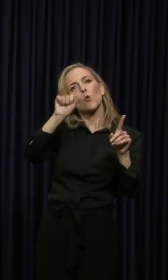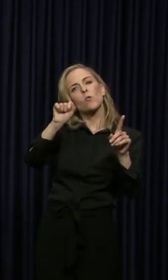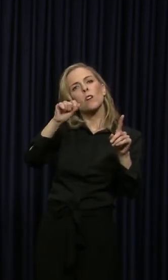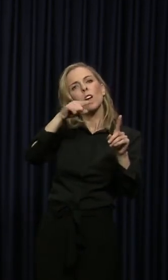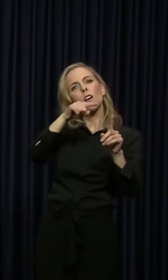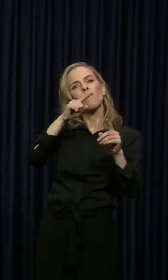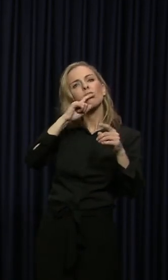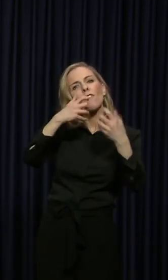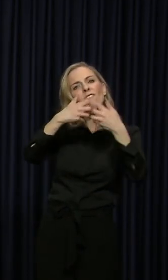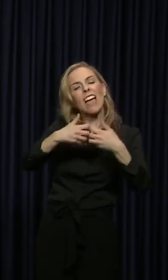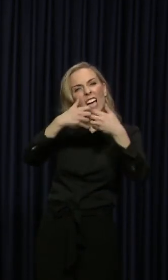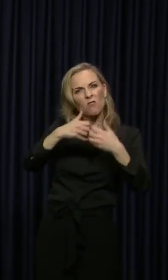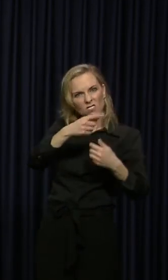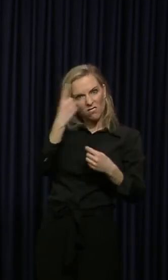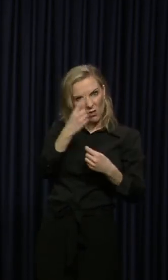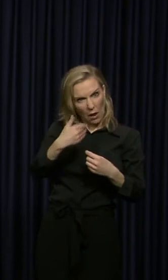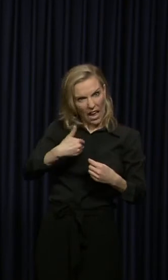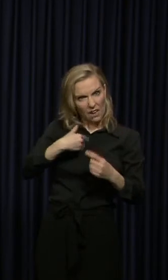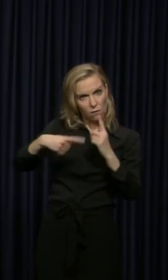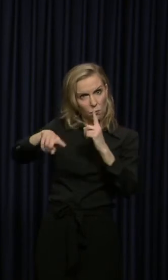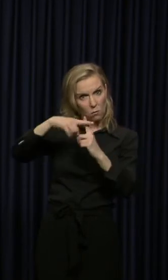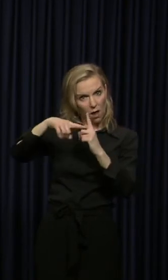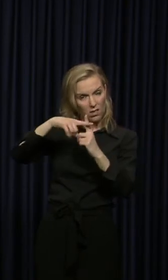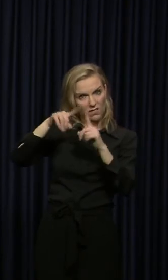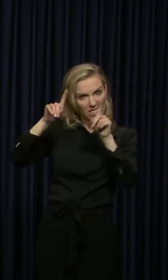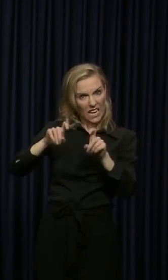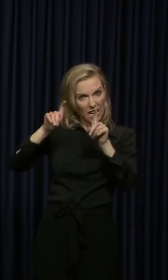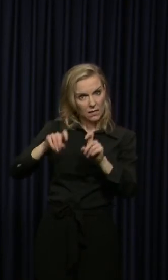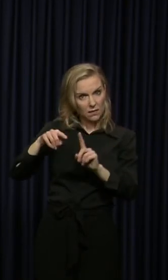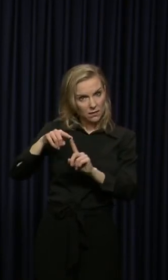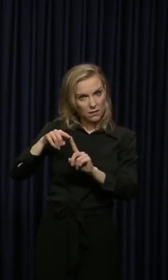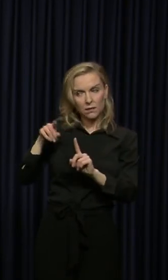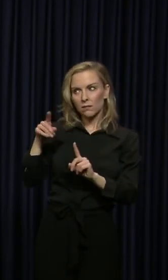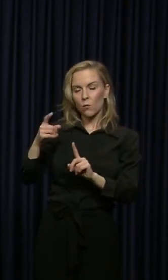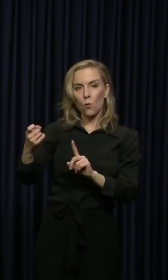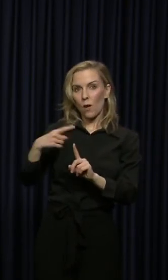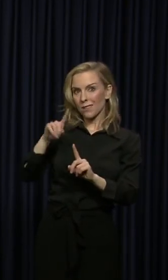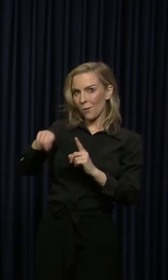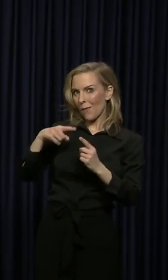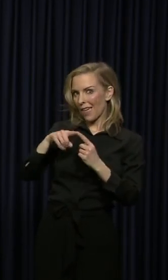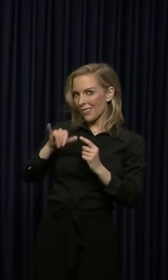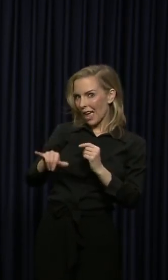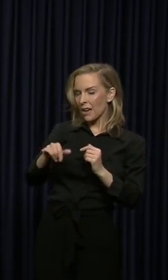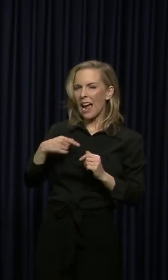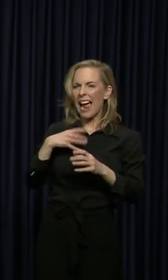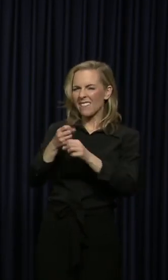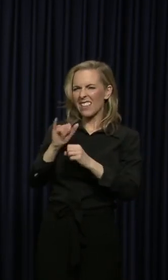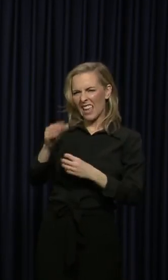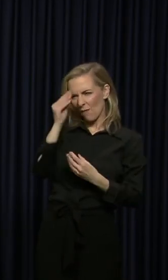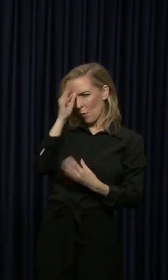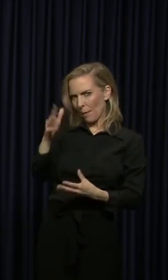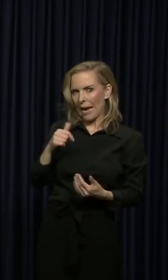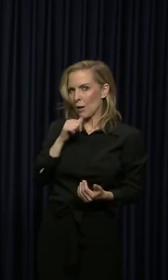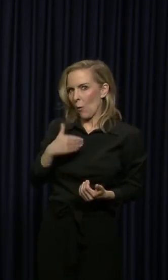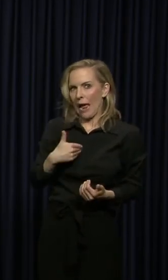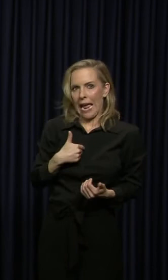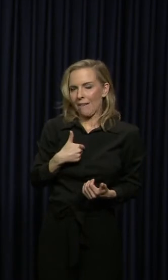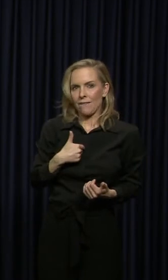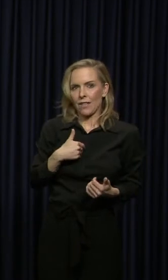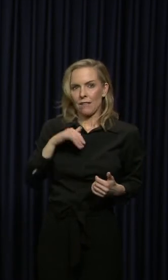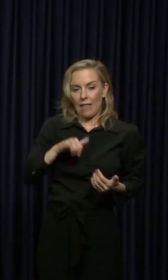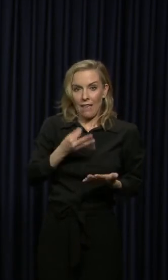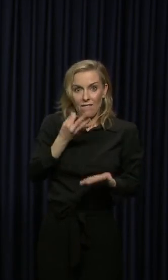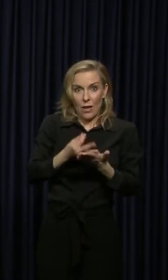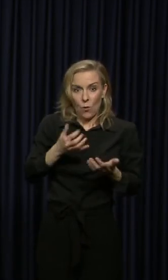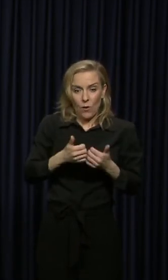The question is, do we have word of an employee at Toyota testing positive? I'd have to get that information. I don't have it with me.